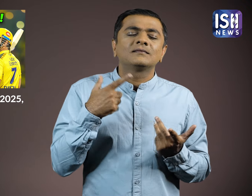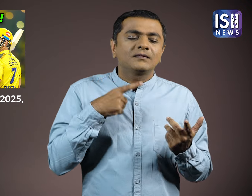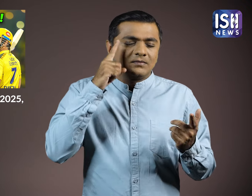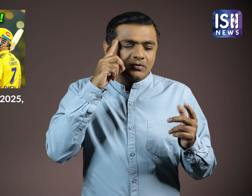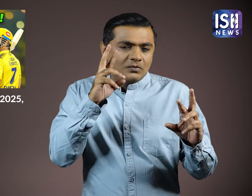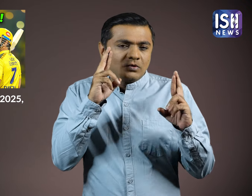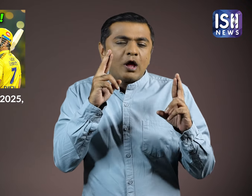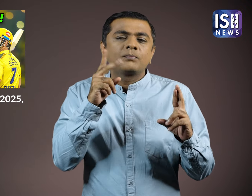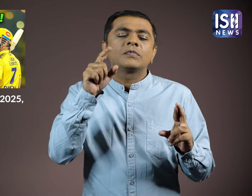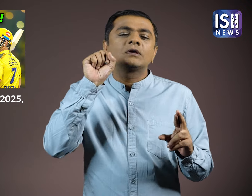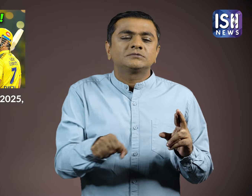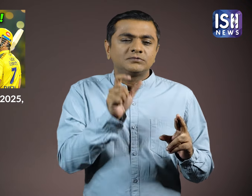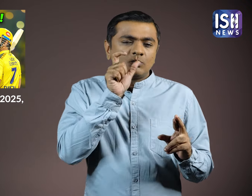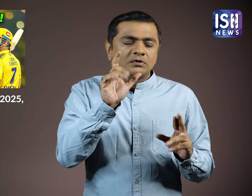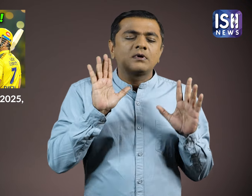be available for IPL 2025.